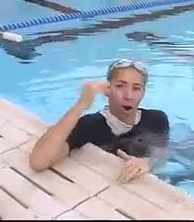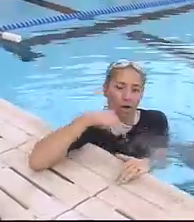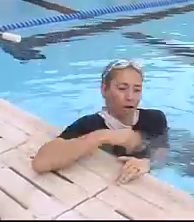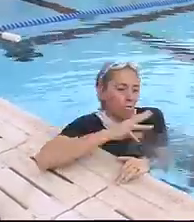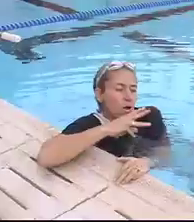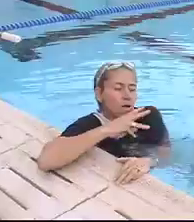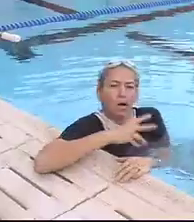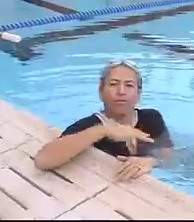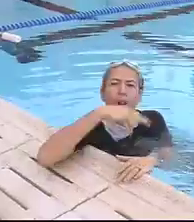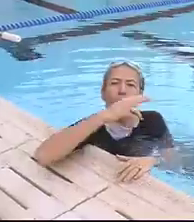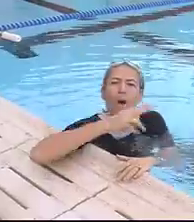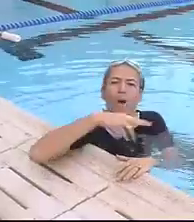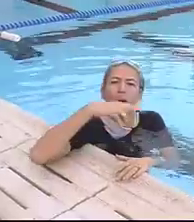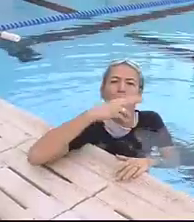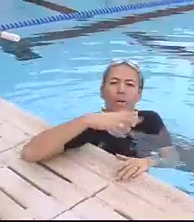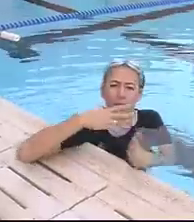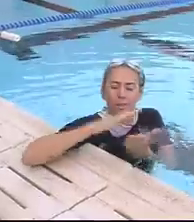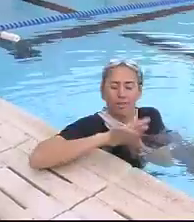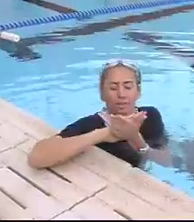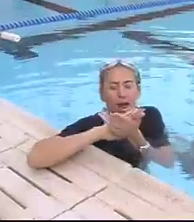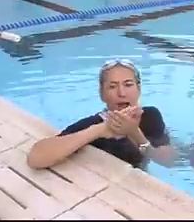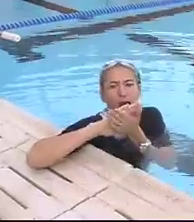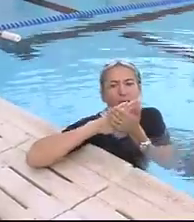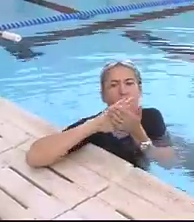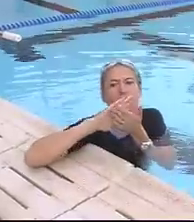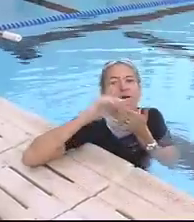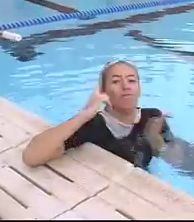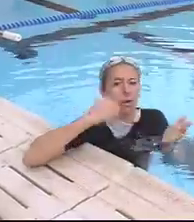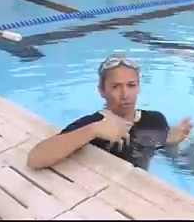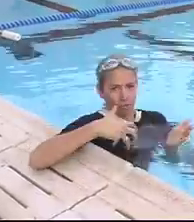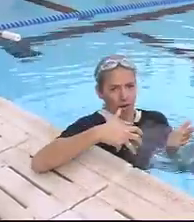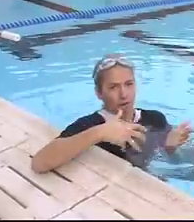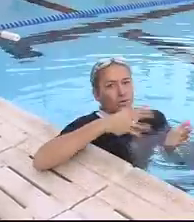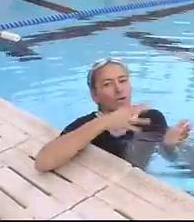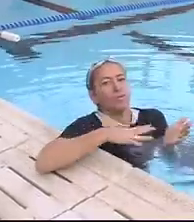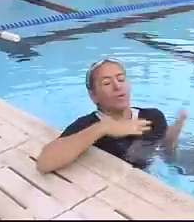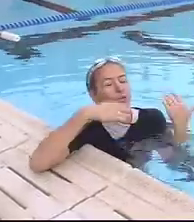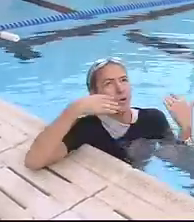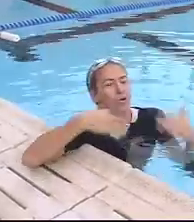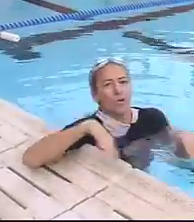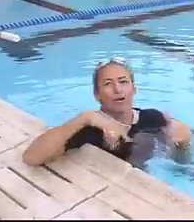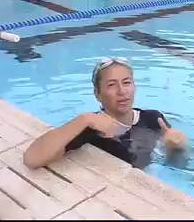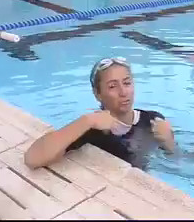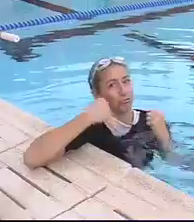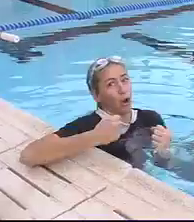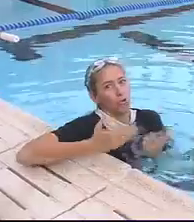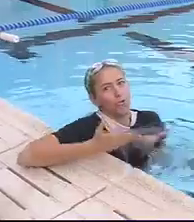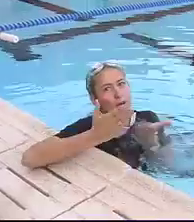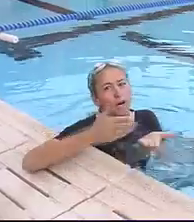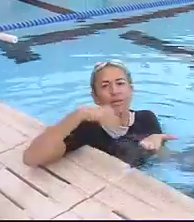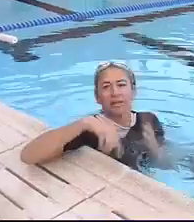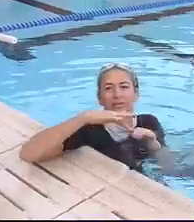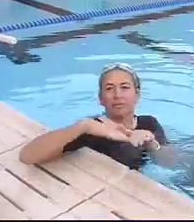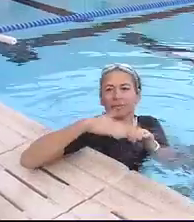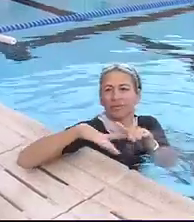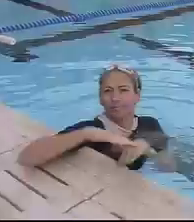reason is that the water allows you to float, which is so nice for pregnant women. I strongly recommend swimming.